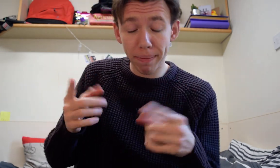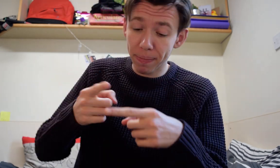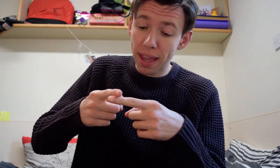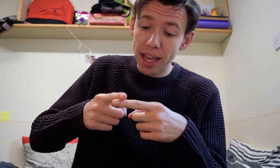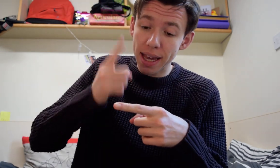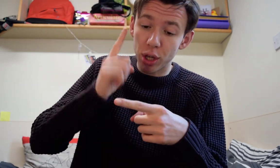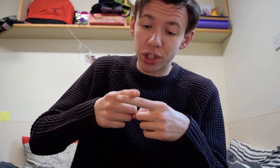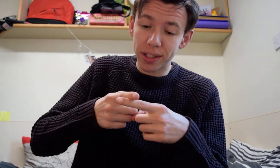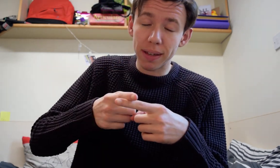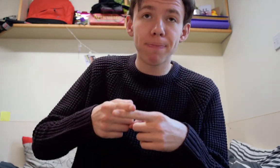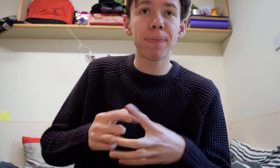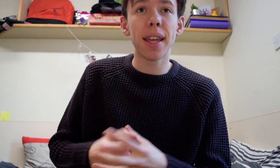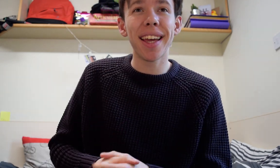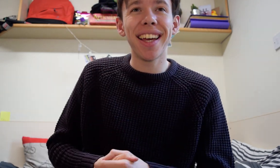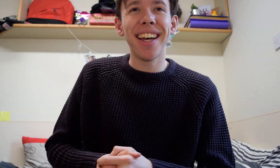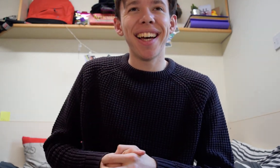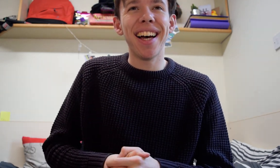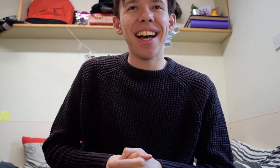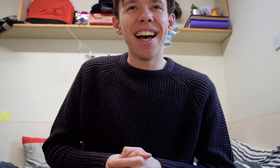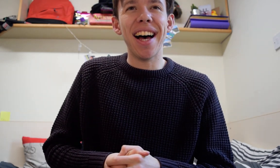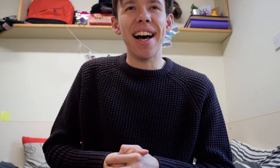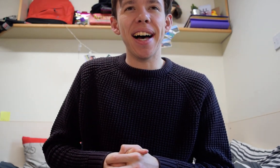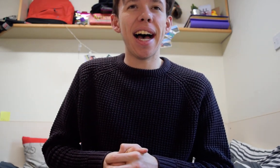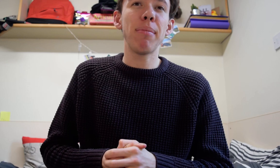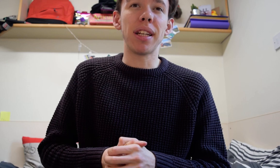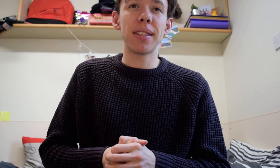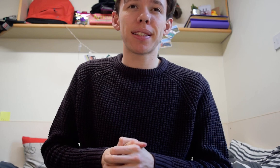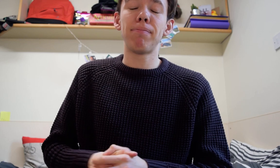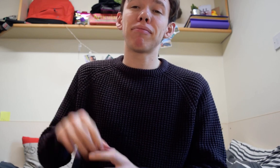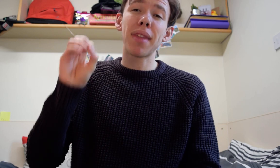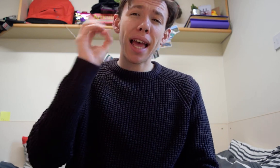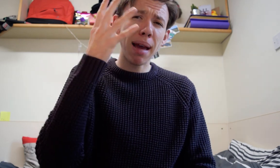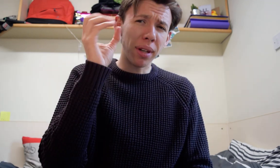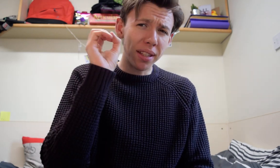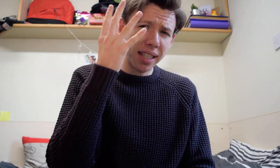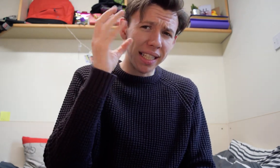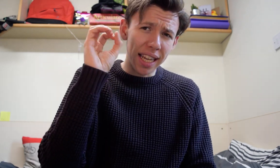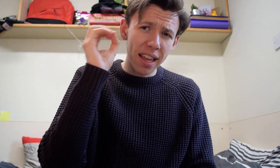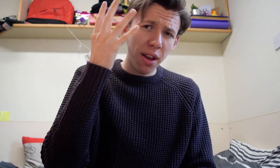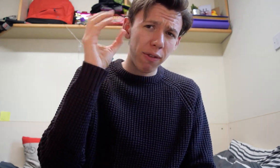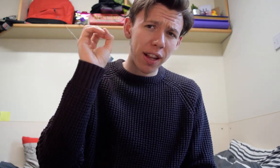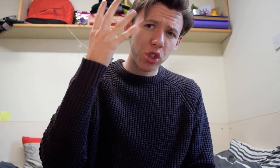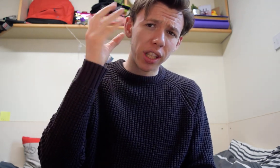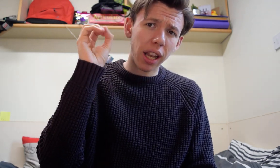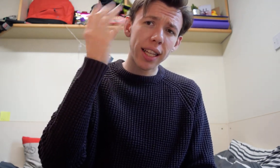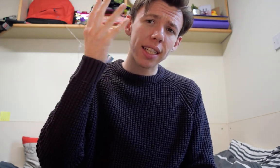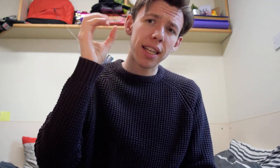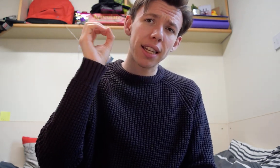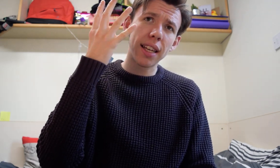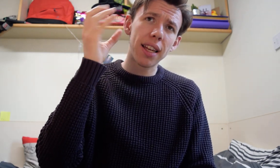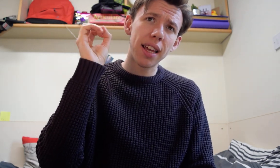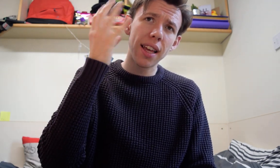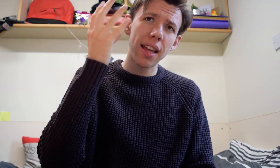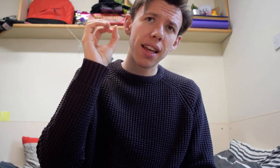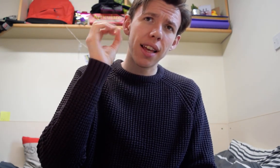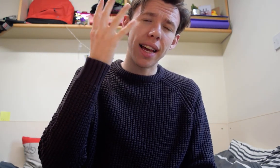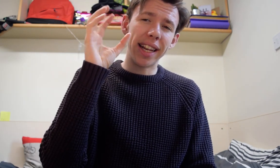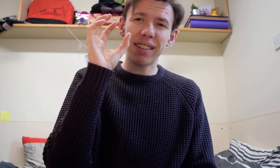emergency ambulance ambulance is a flashing light and it